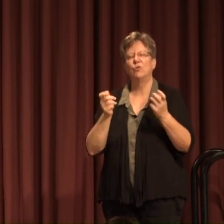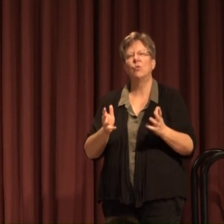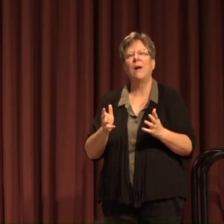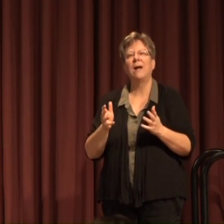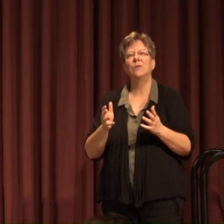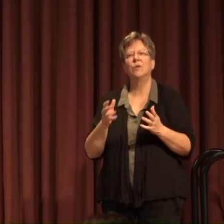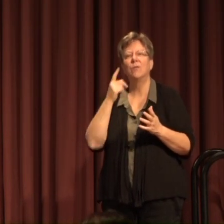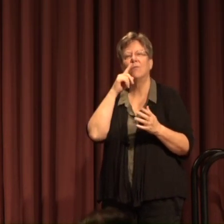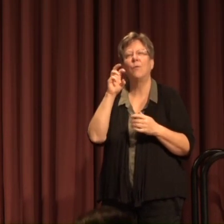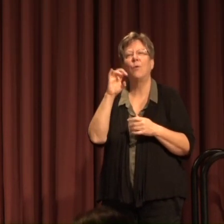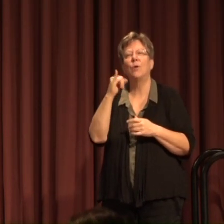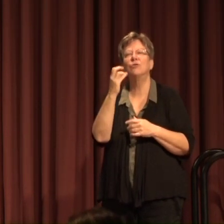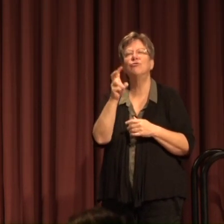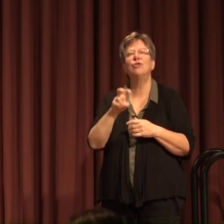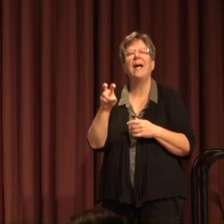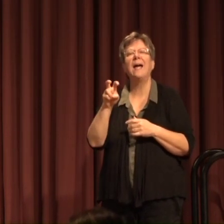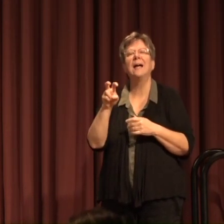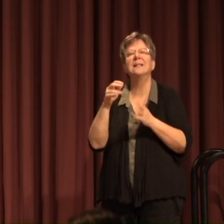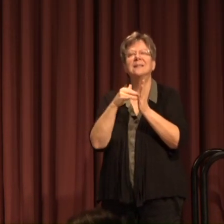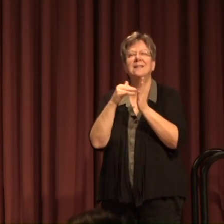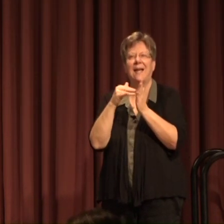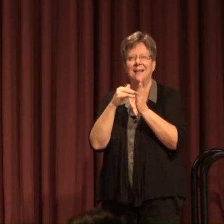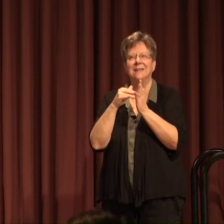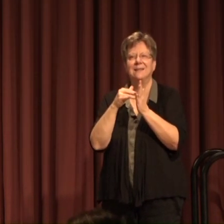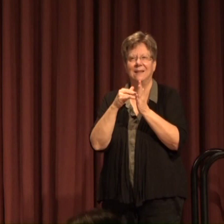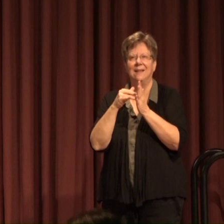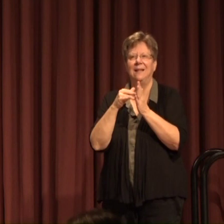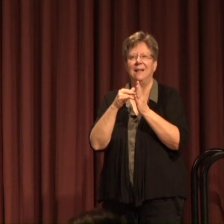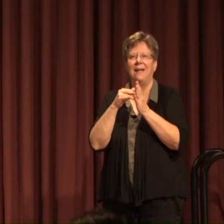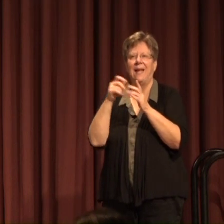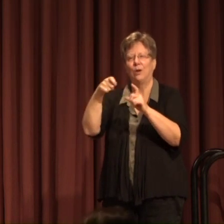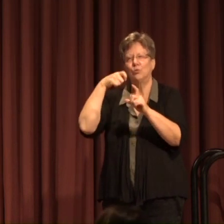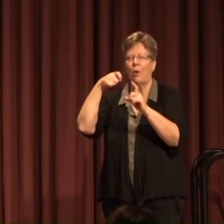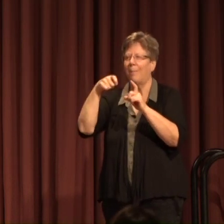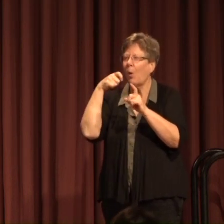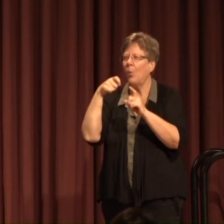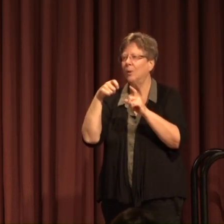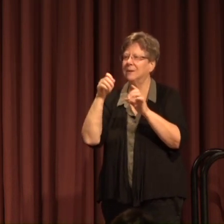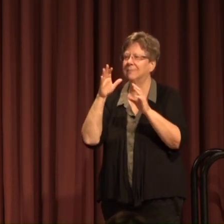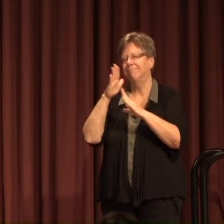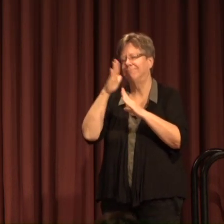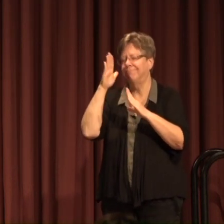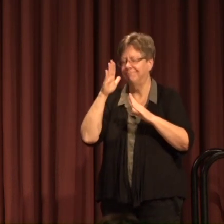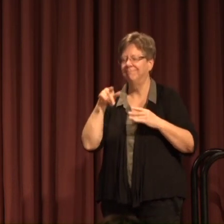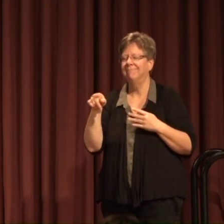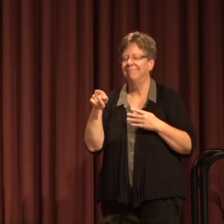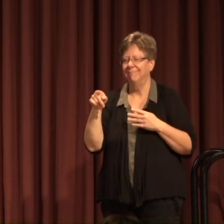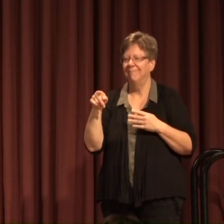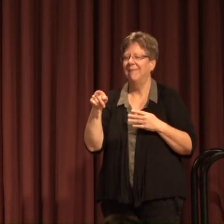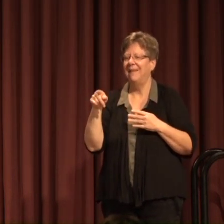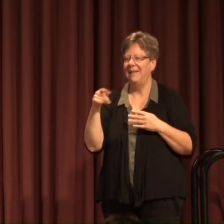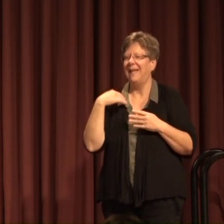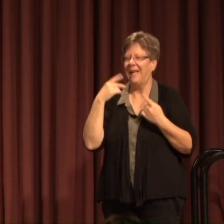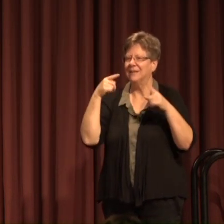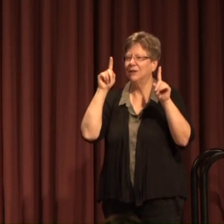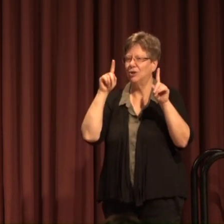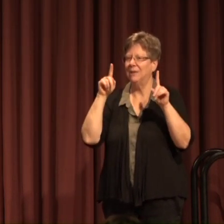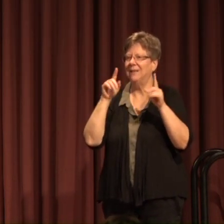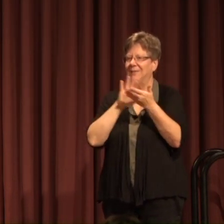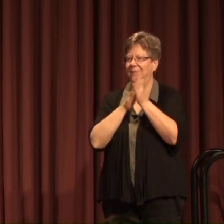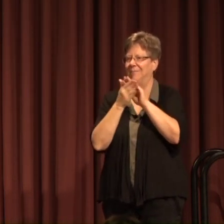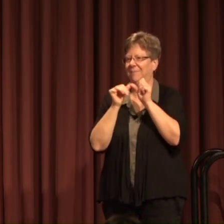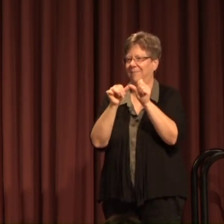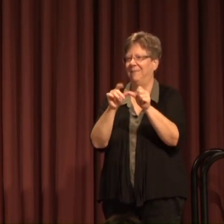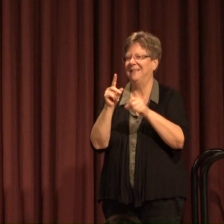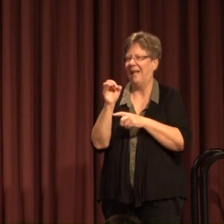of jazz studies and a trombonist extraordinaire he has achieved tenure